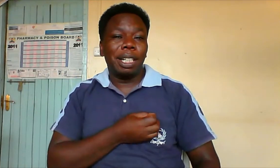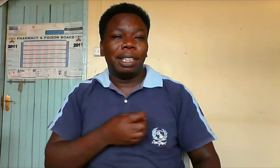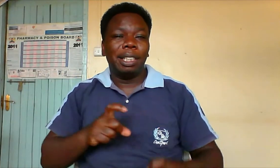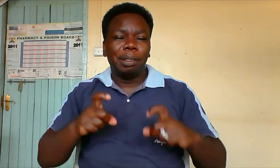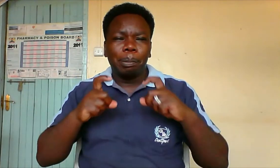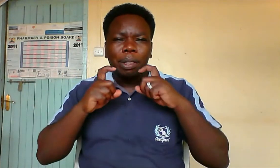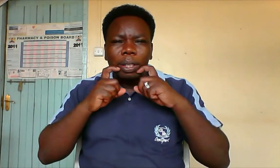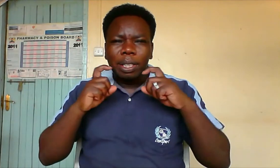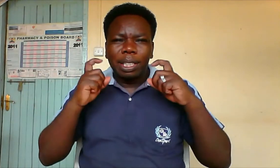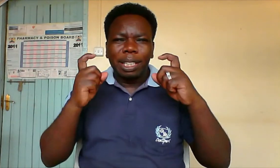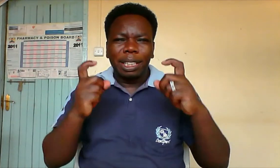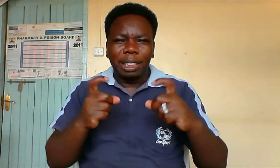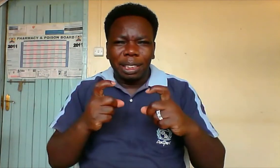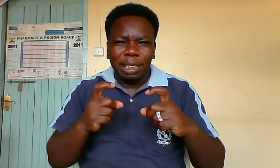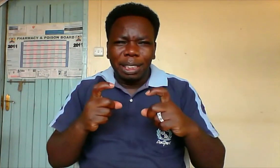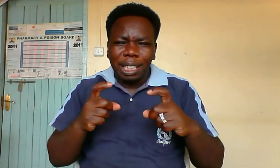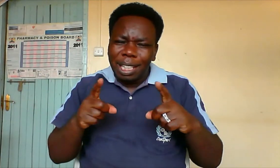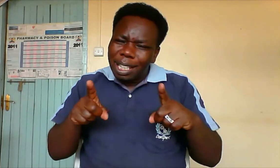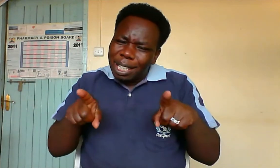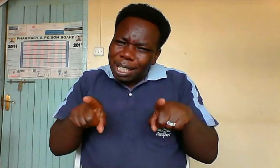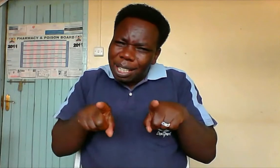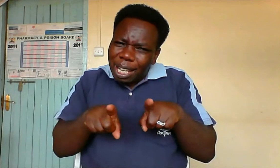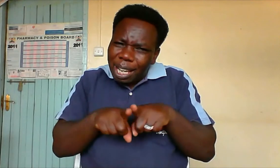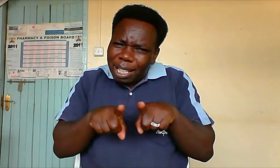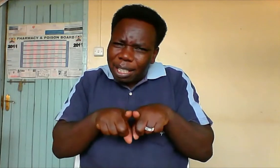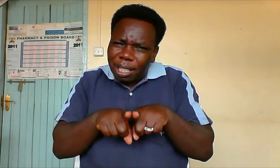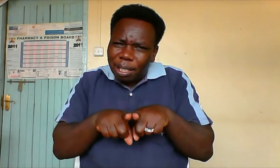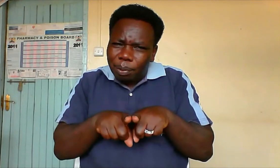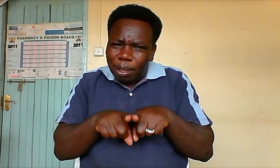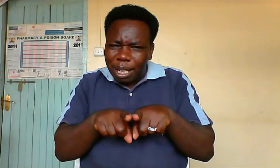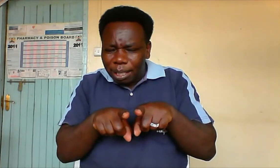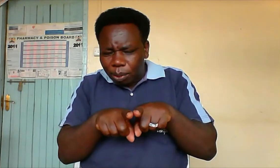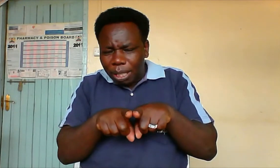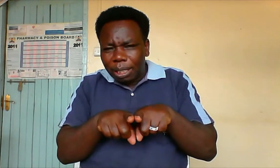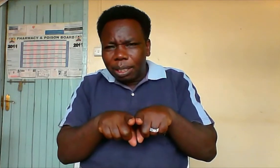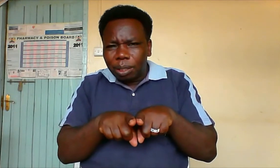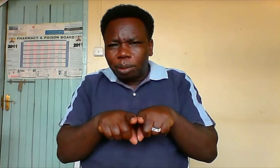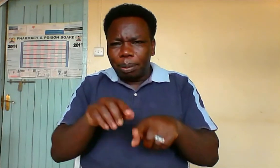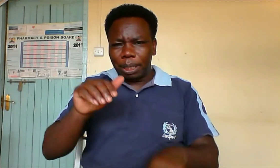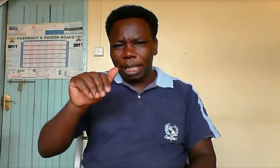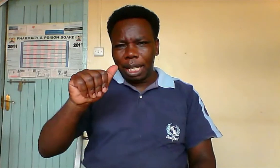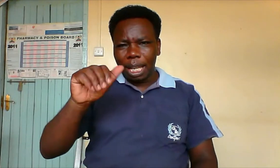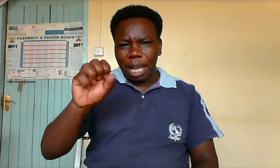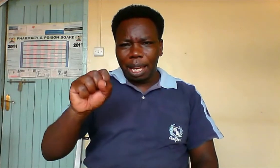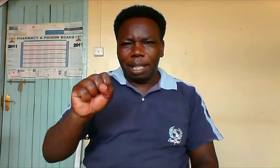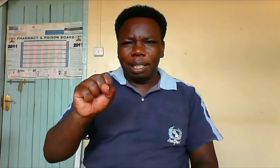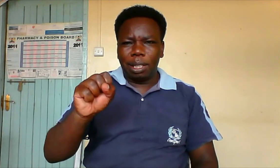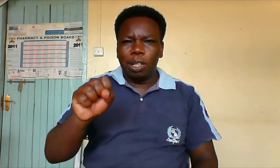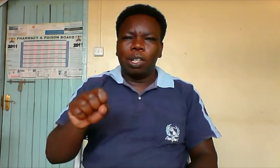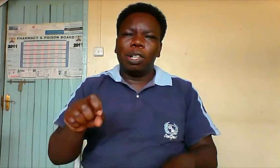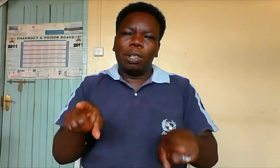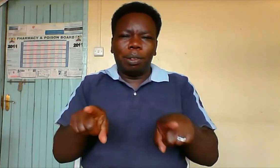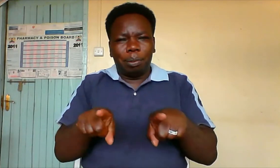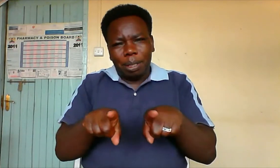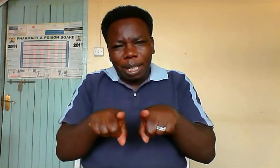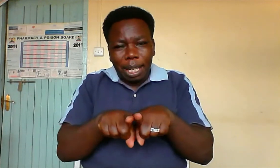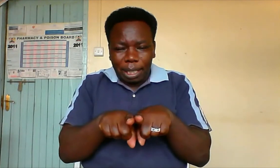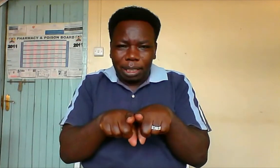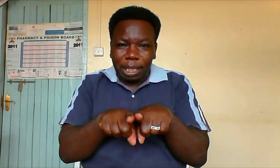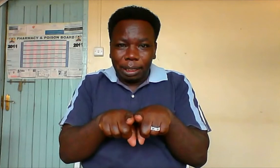sins. This is S. And this one could be S or S. Let's